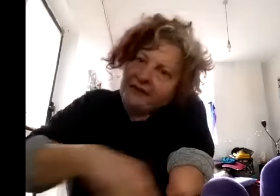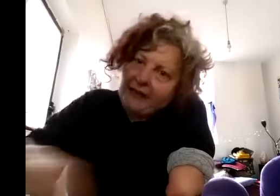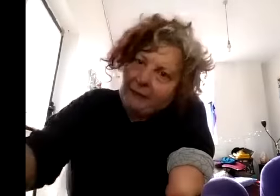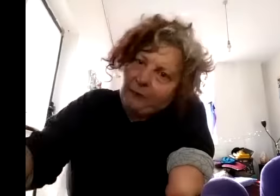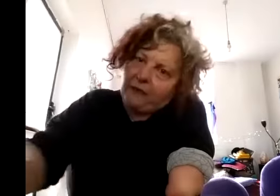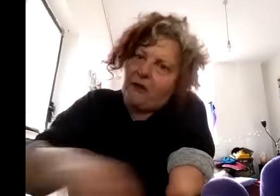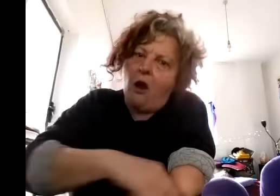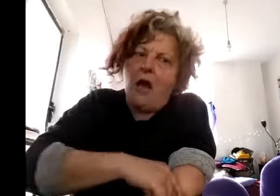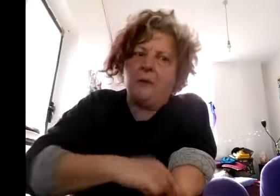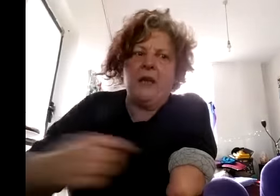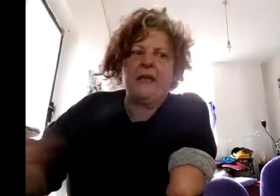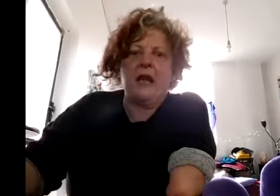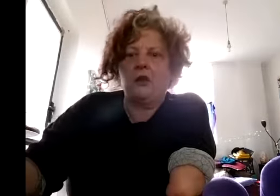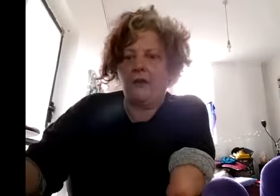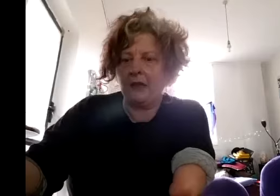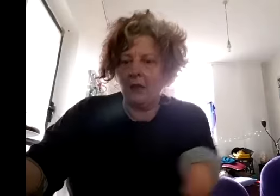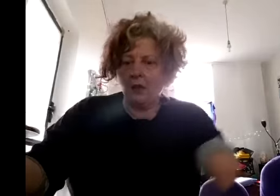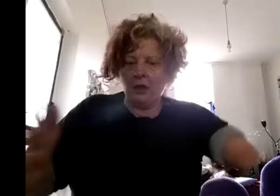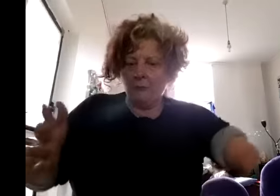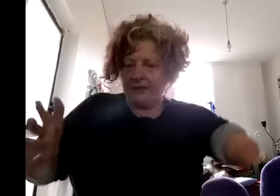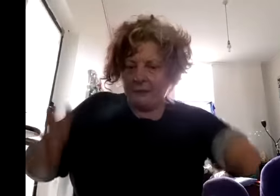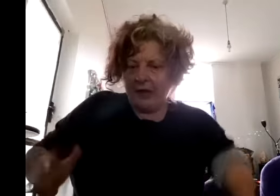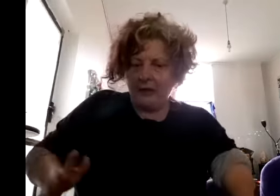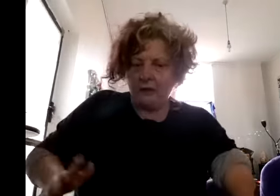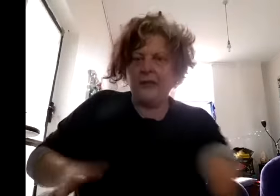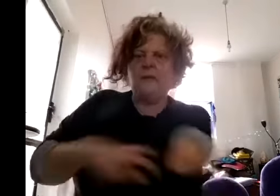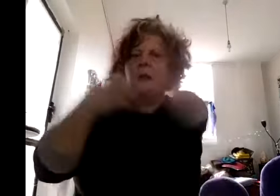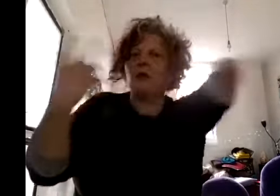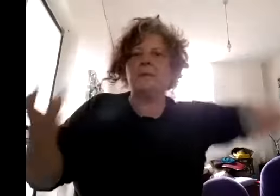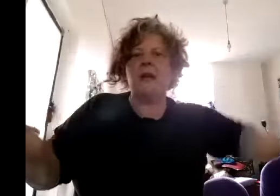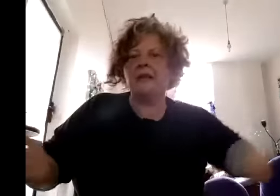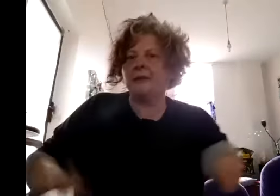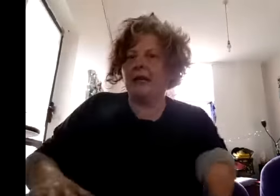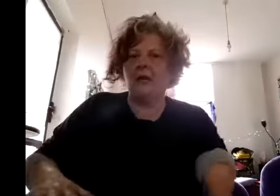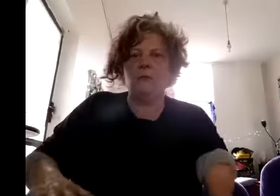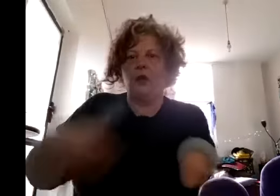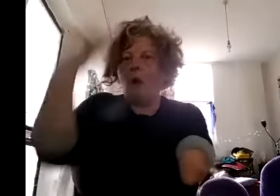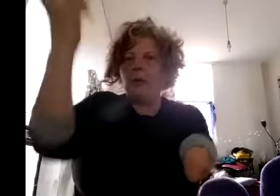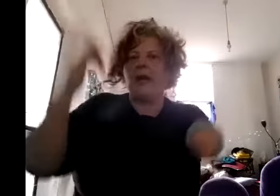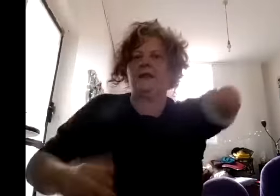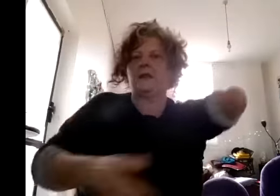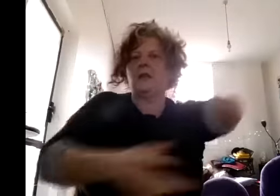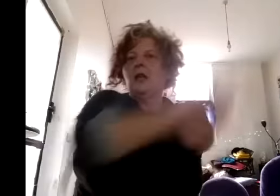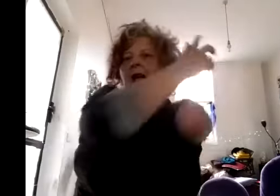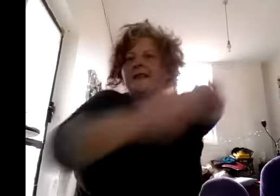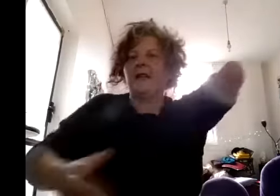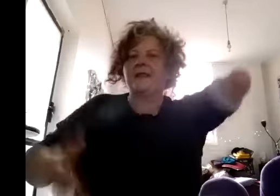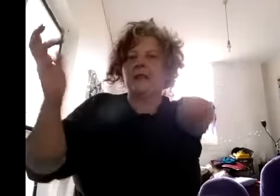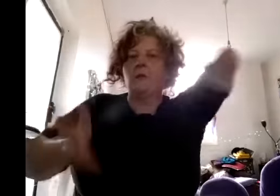same period of time you might argue that um Australian even the most mainstream you know opera house arts house down here in Melbourne